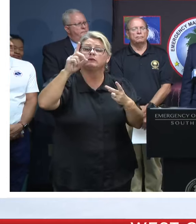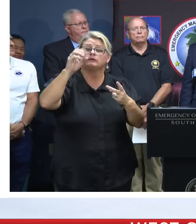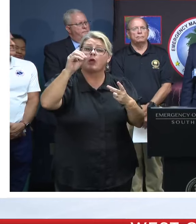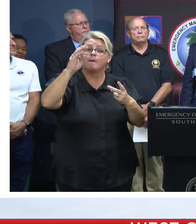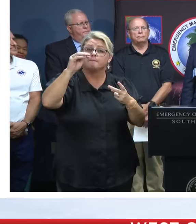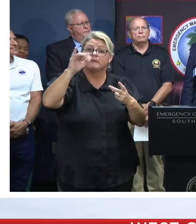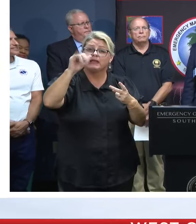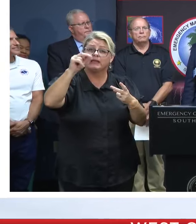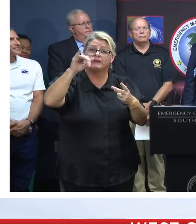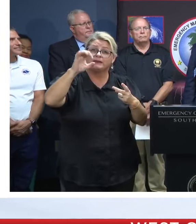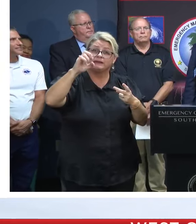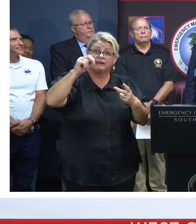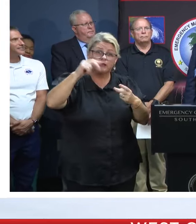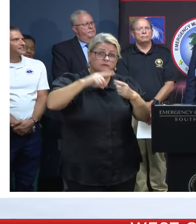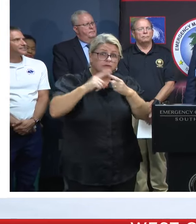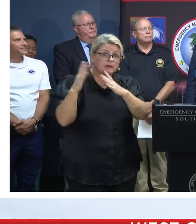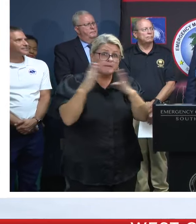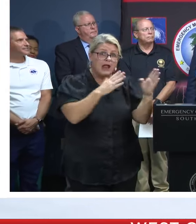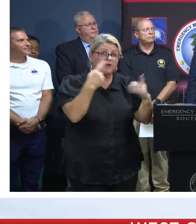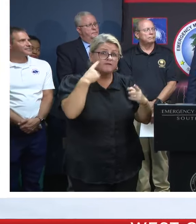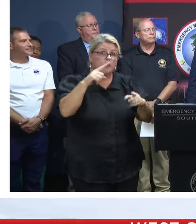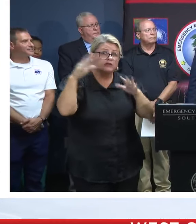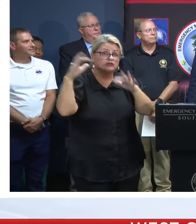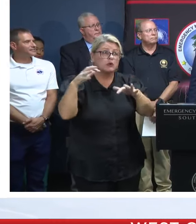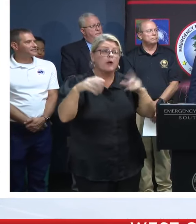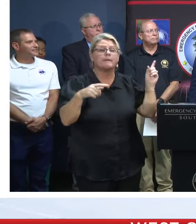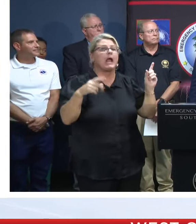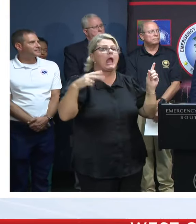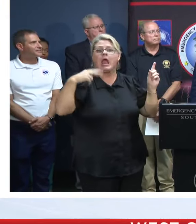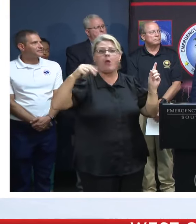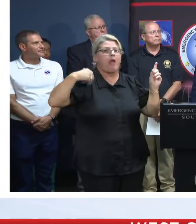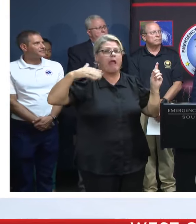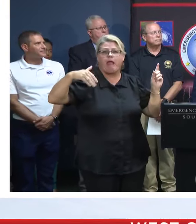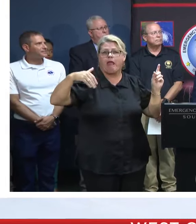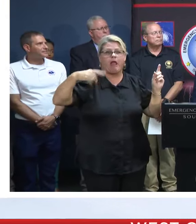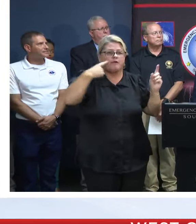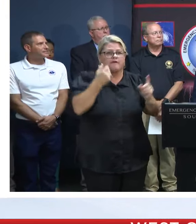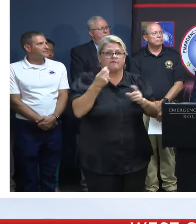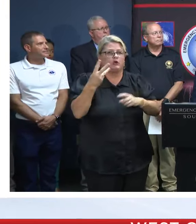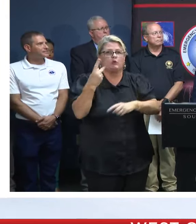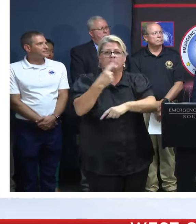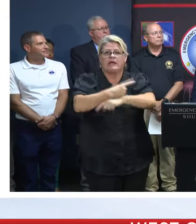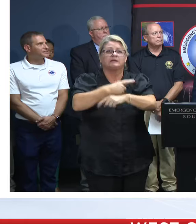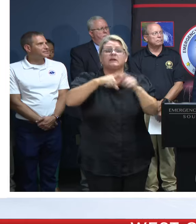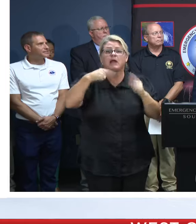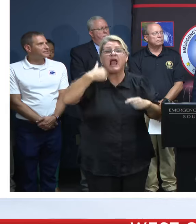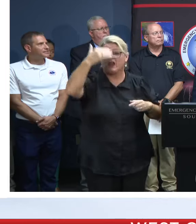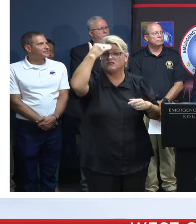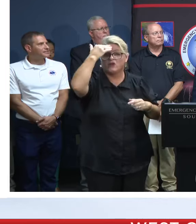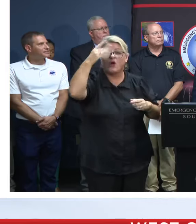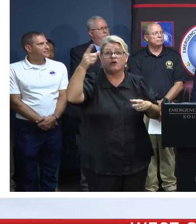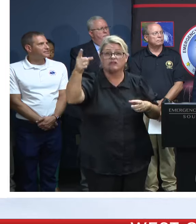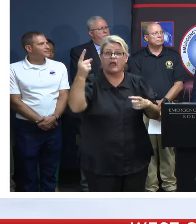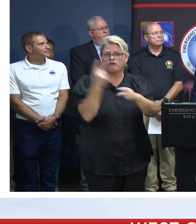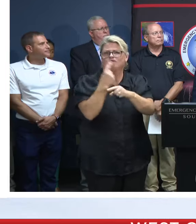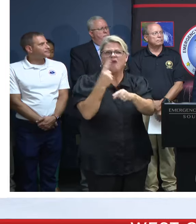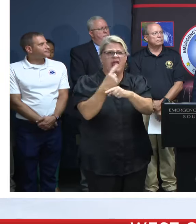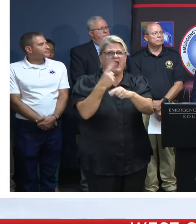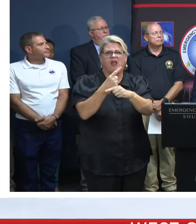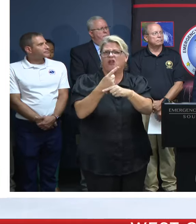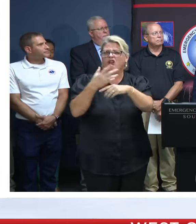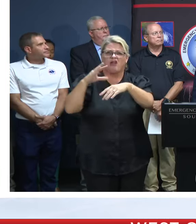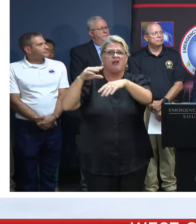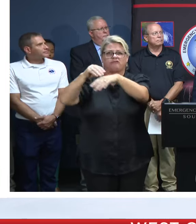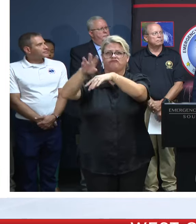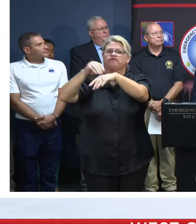their preparations and plans for the storm? I have not personally in the last few days, but I know they have been regularly consulted and are